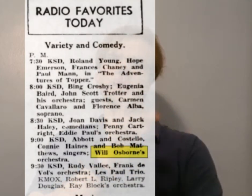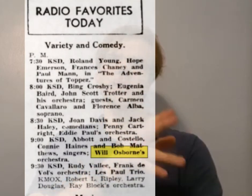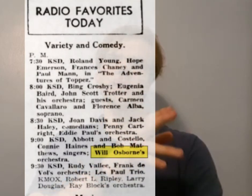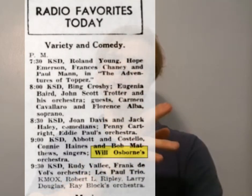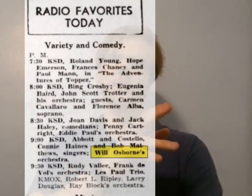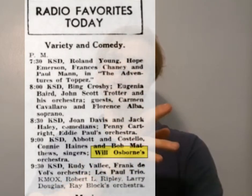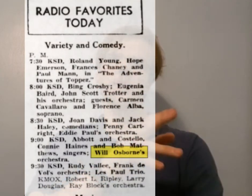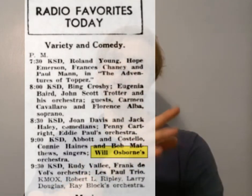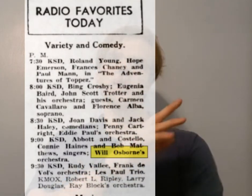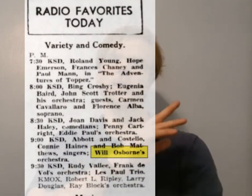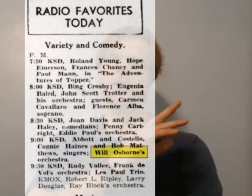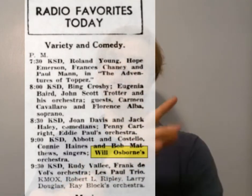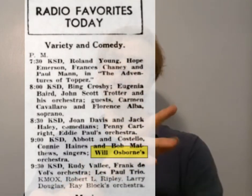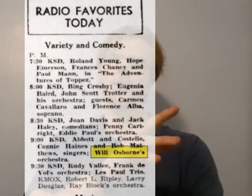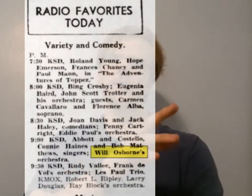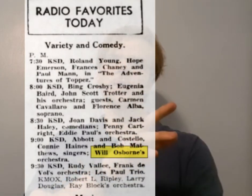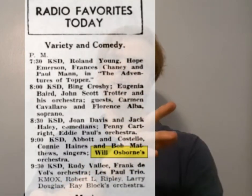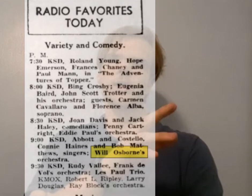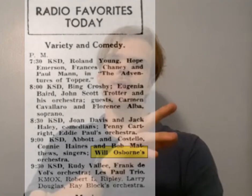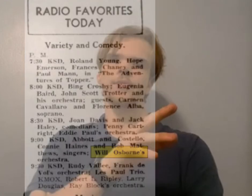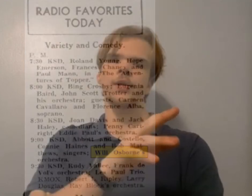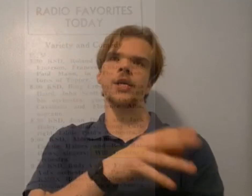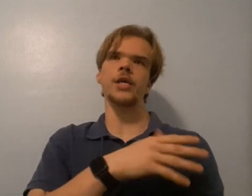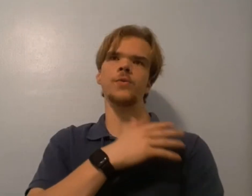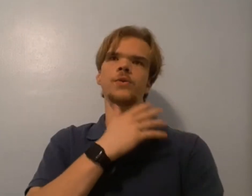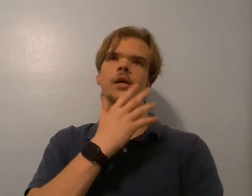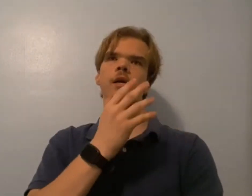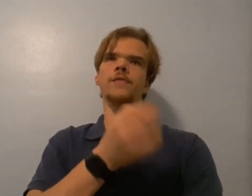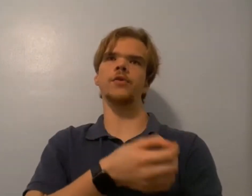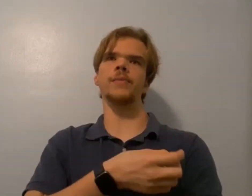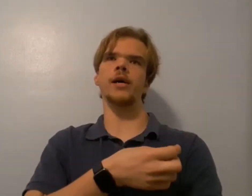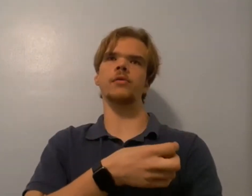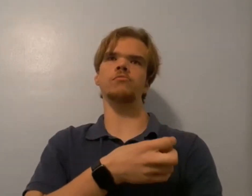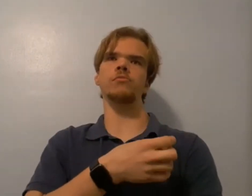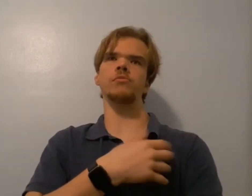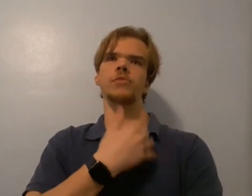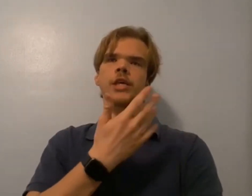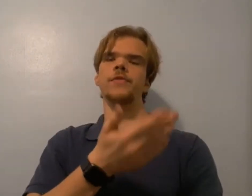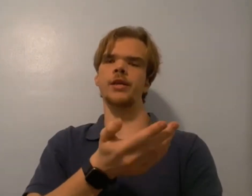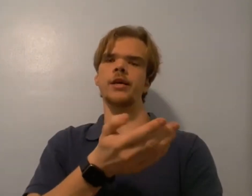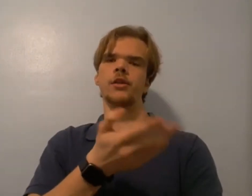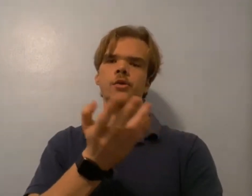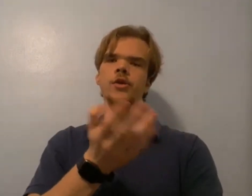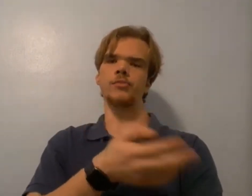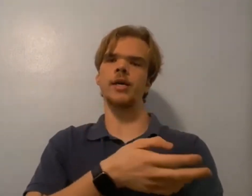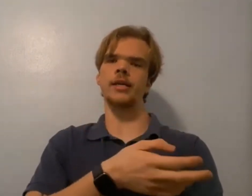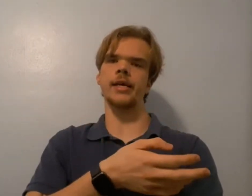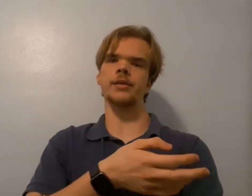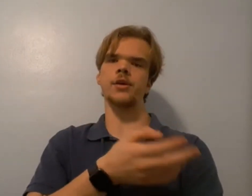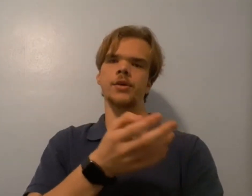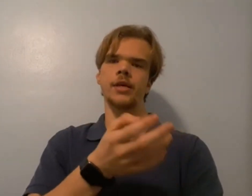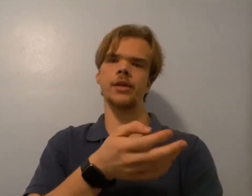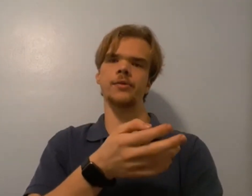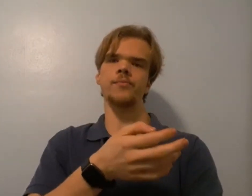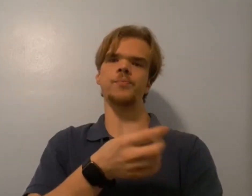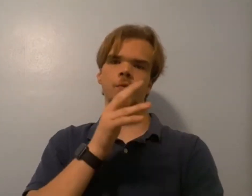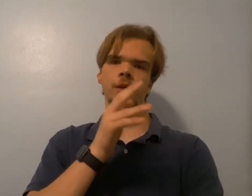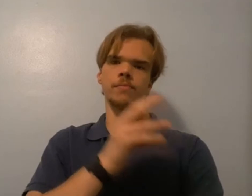Costello show in 1945. He was on for about, give or take 30 broadcasts altogether, between